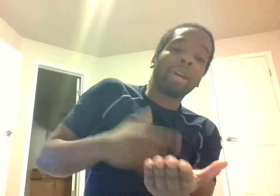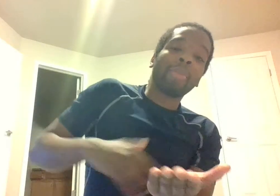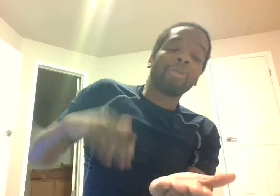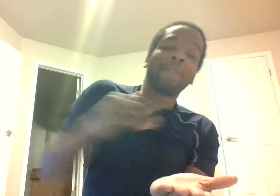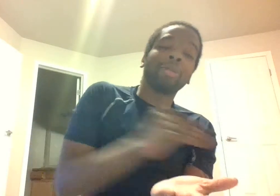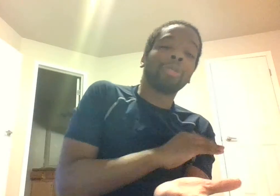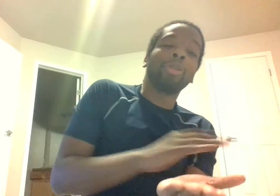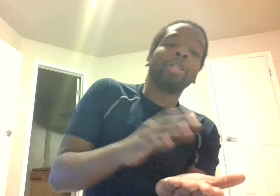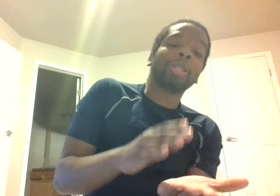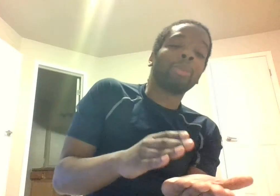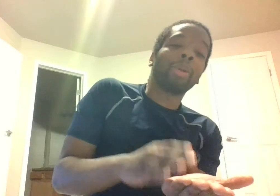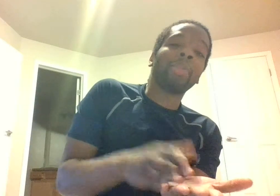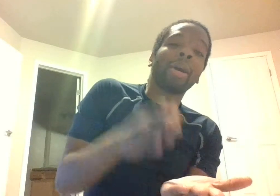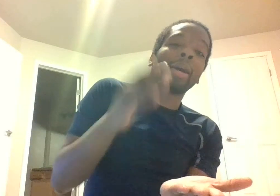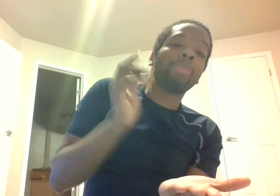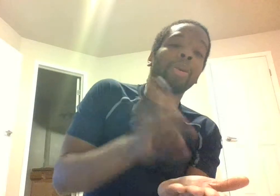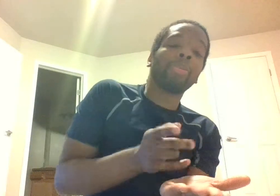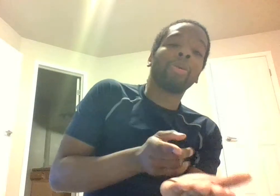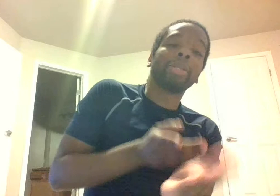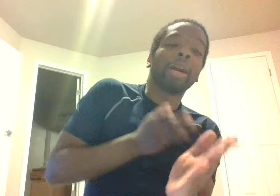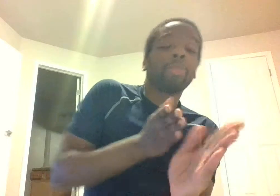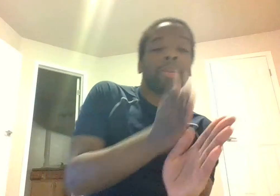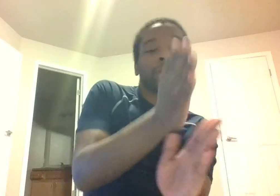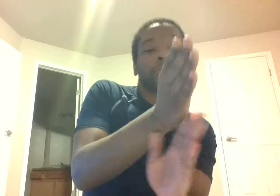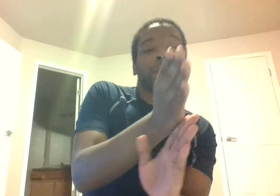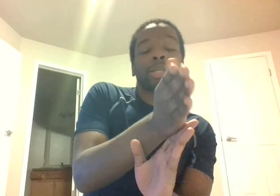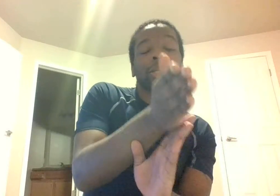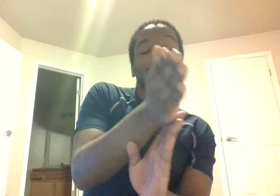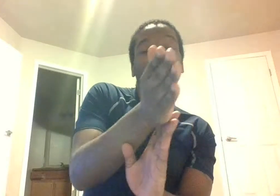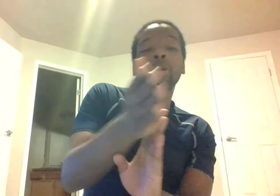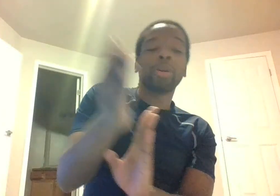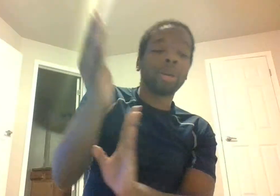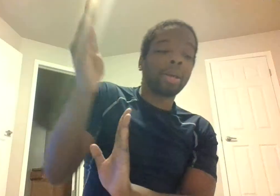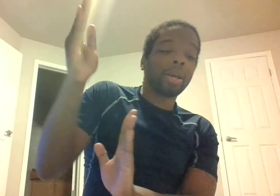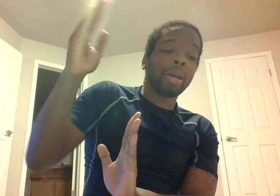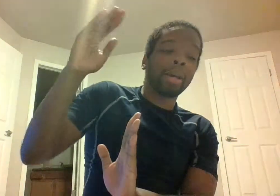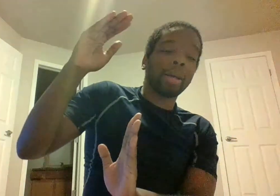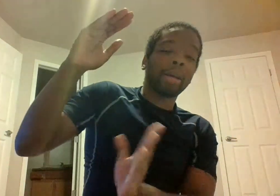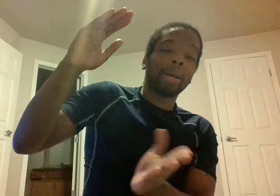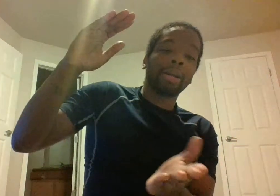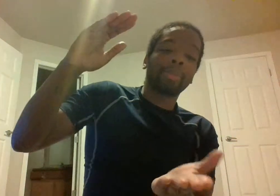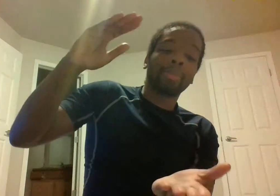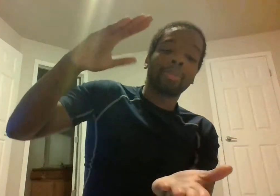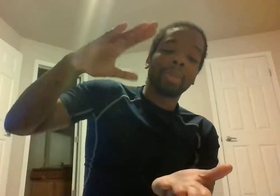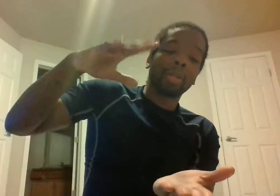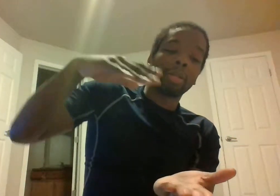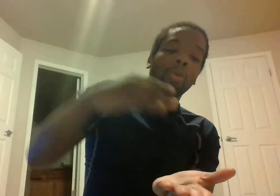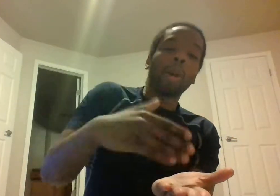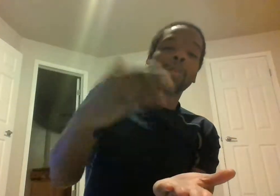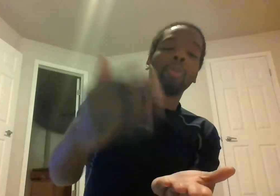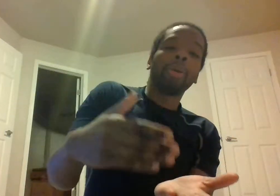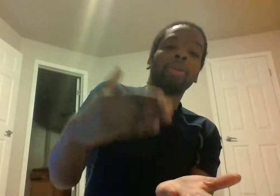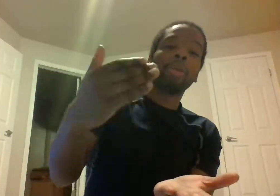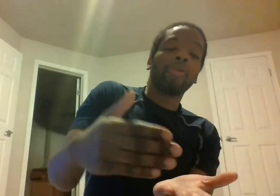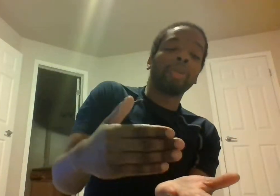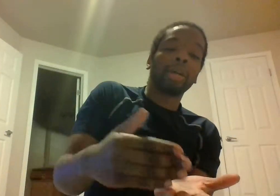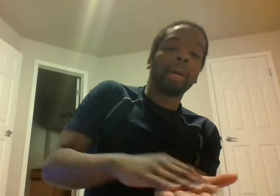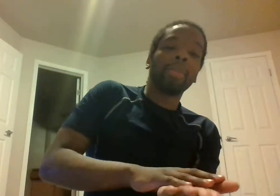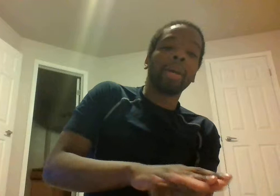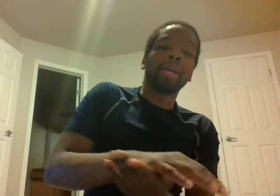come out you have a sewer injector pump line pump goes out pump their waste into the water and the waste will build up over time and